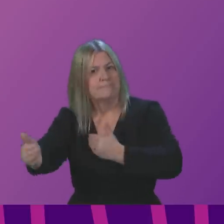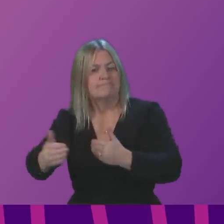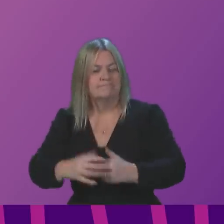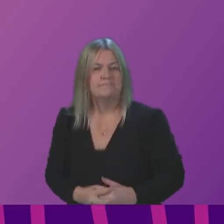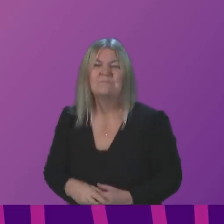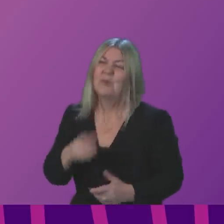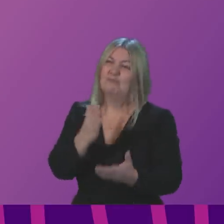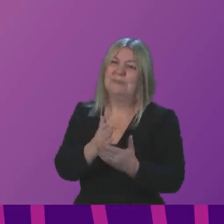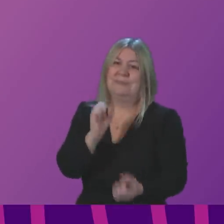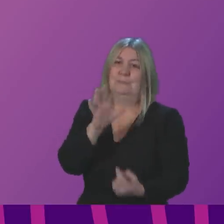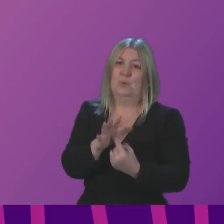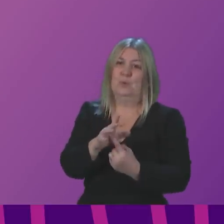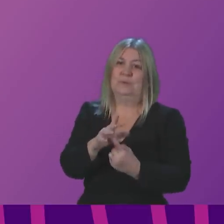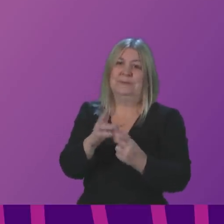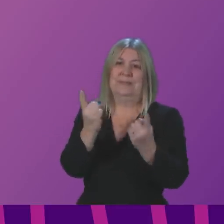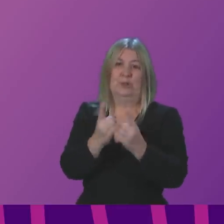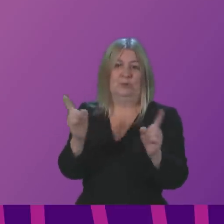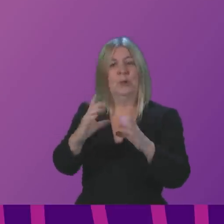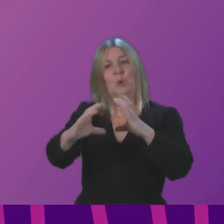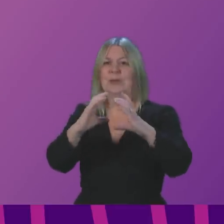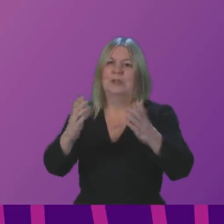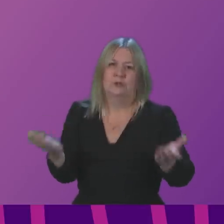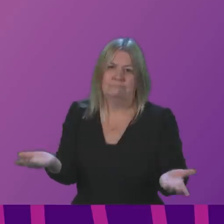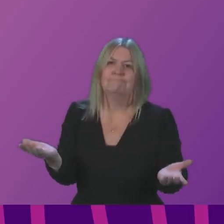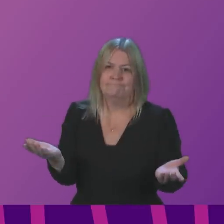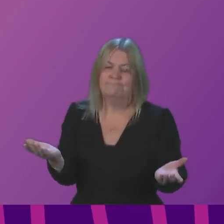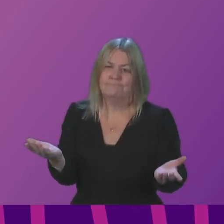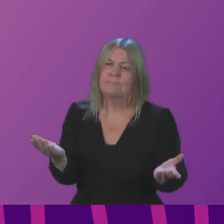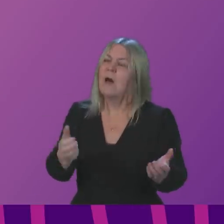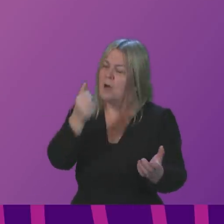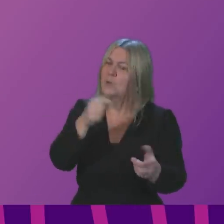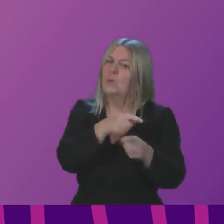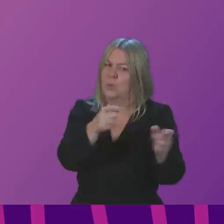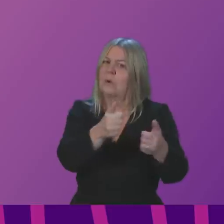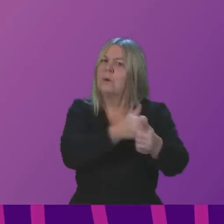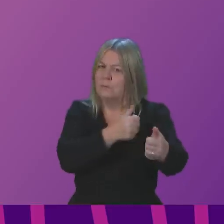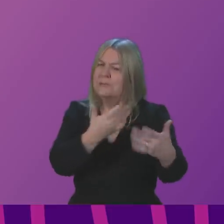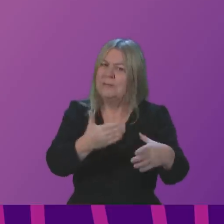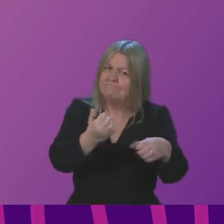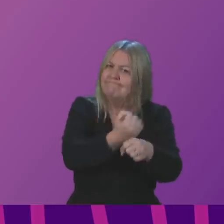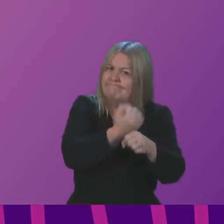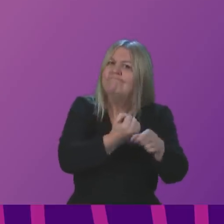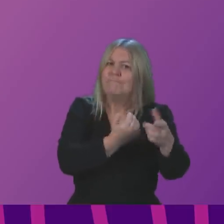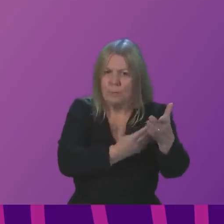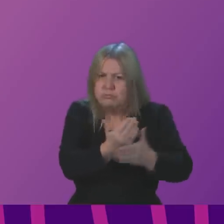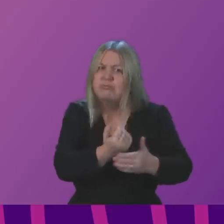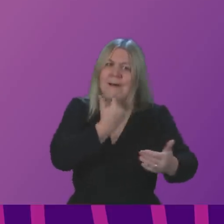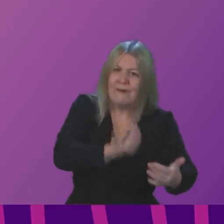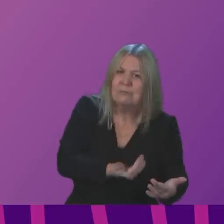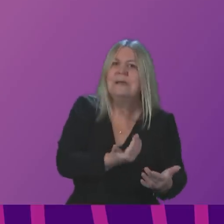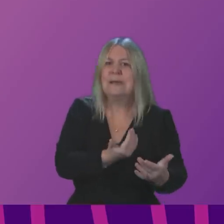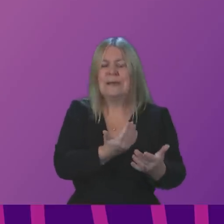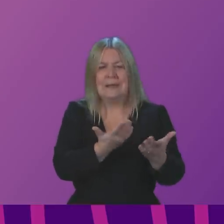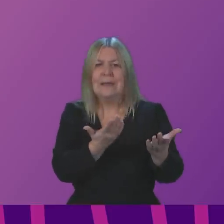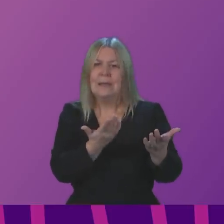communication. I know the power companies have been working extensively and intensively to get people reconnected. The damage has been extreme,